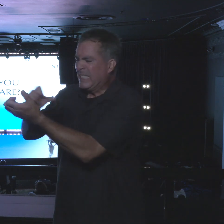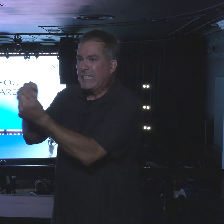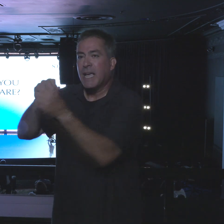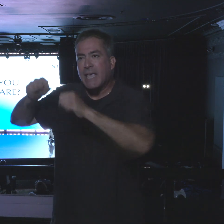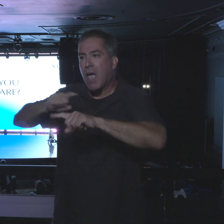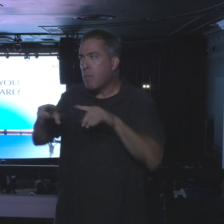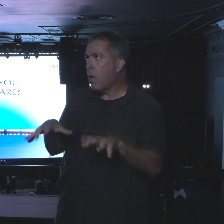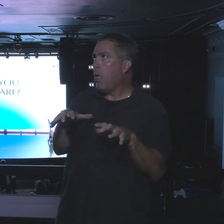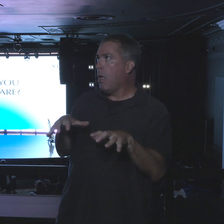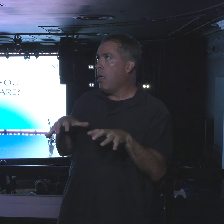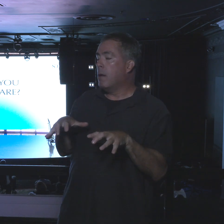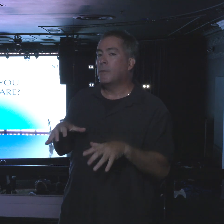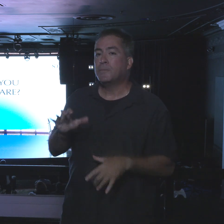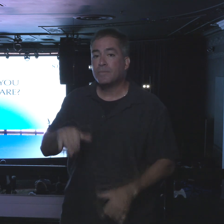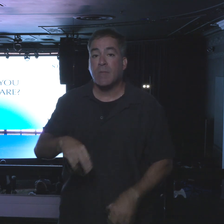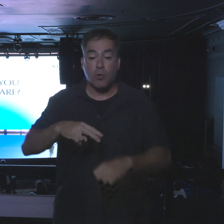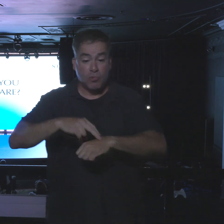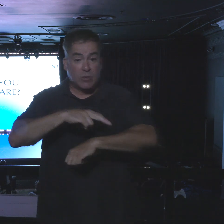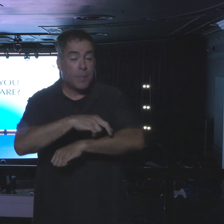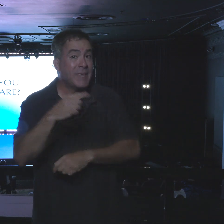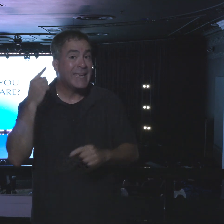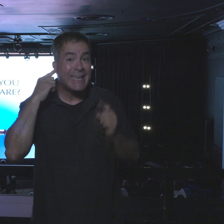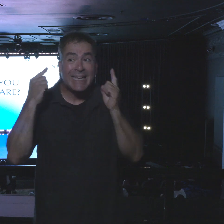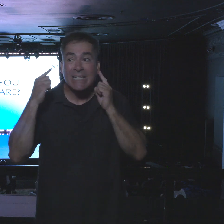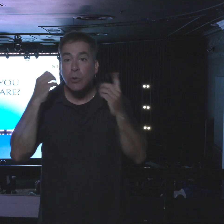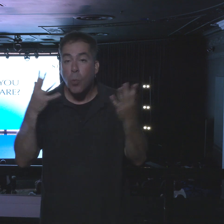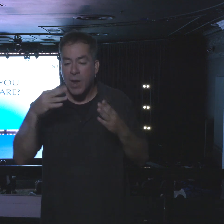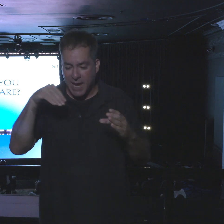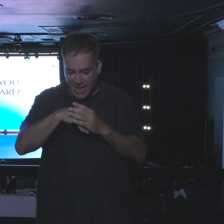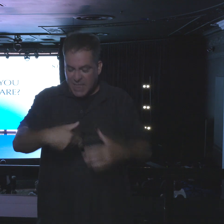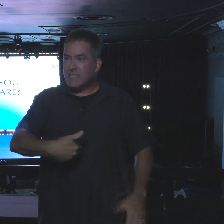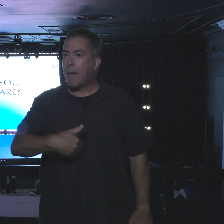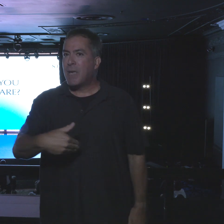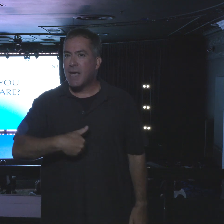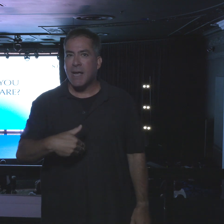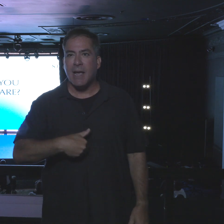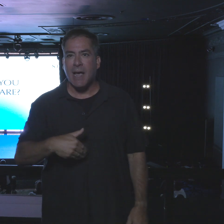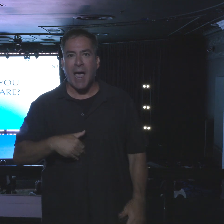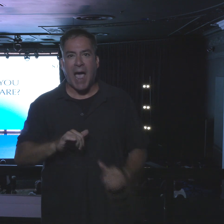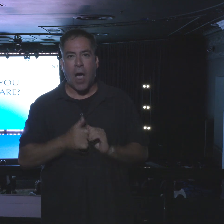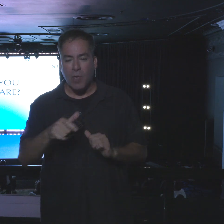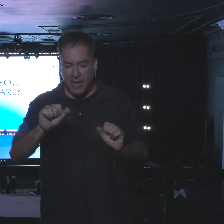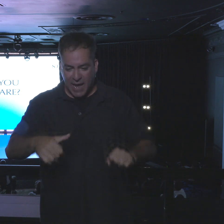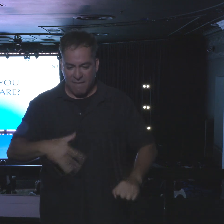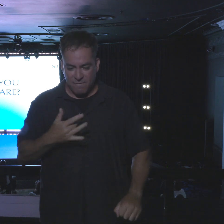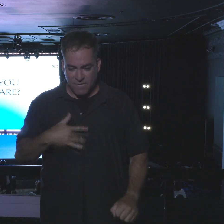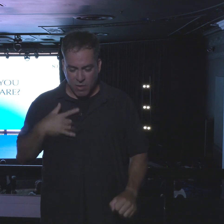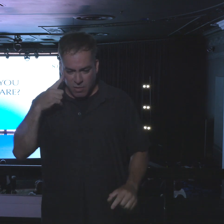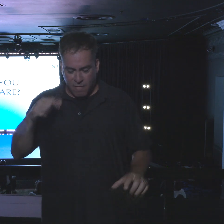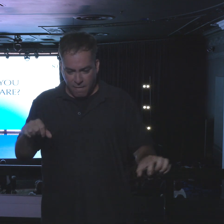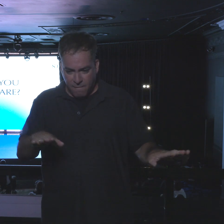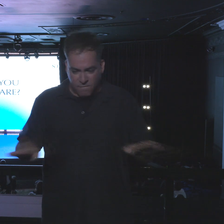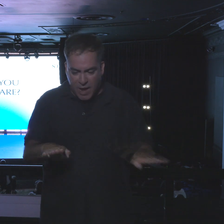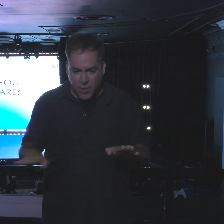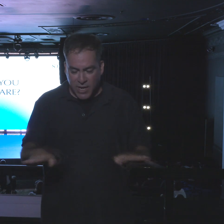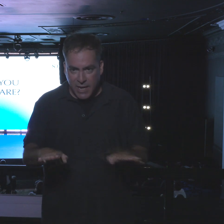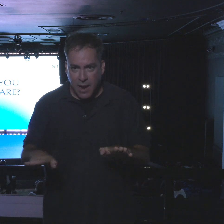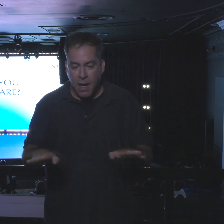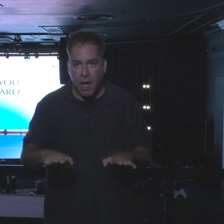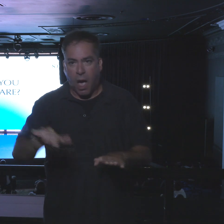grasshoppers' ears are in their bellies. This allows them to feel the vibrating of other